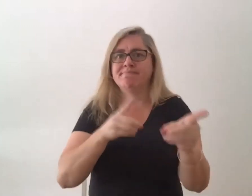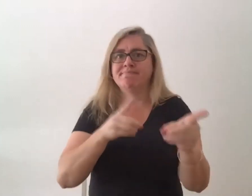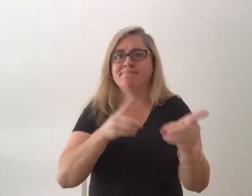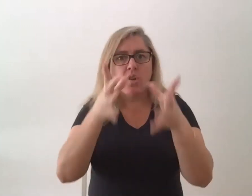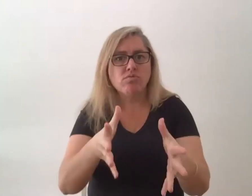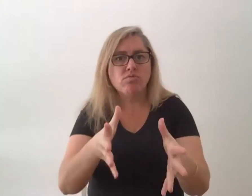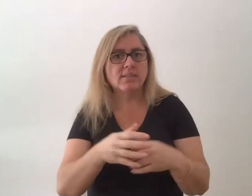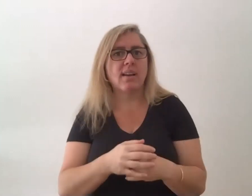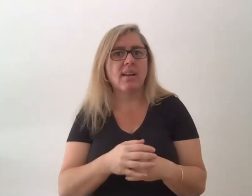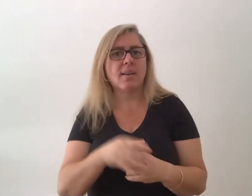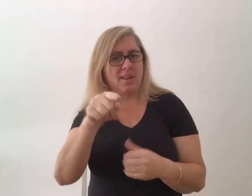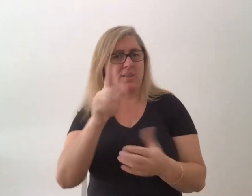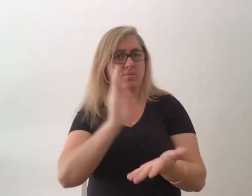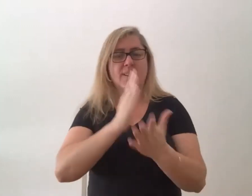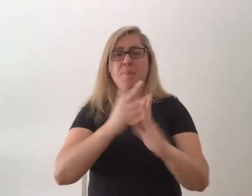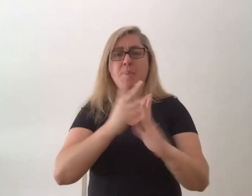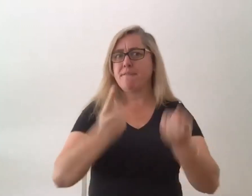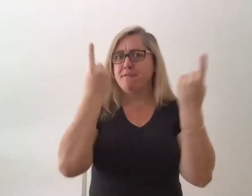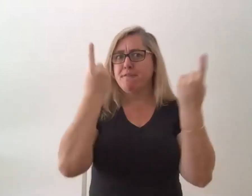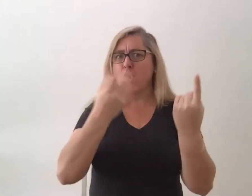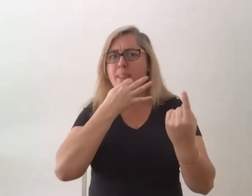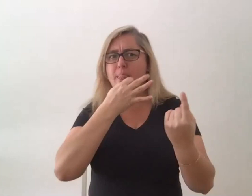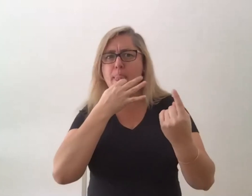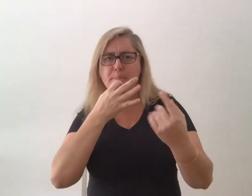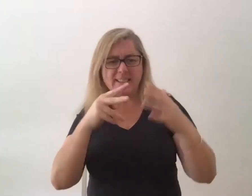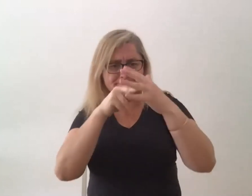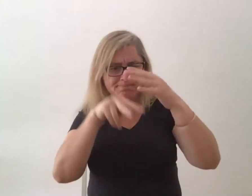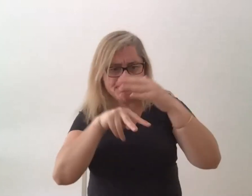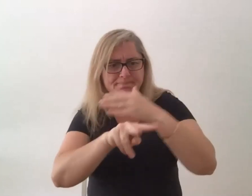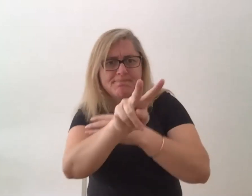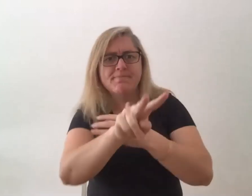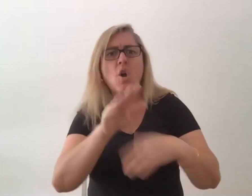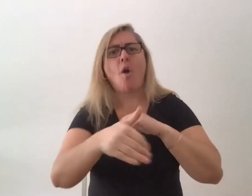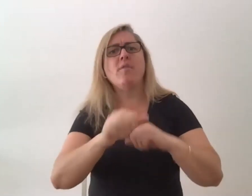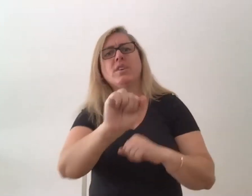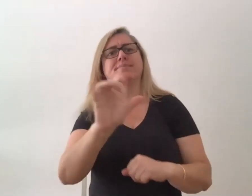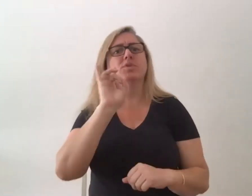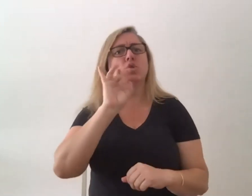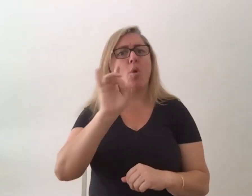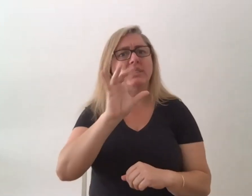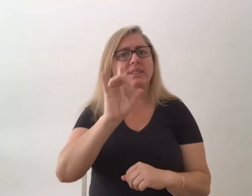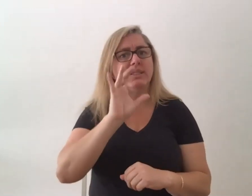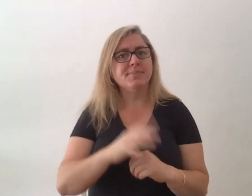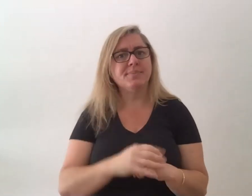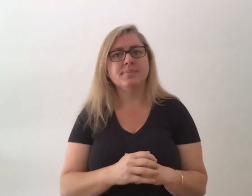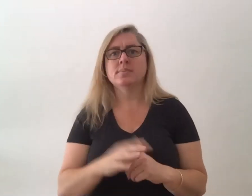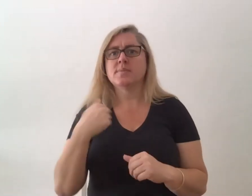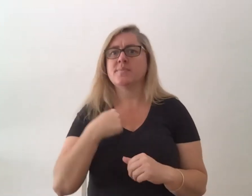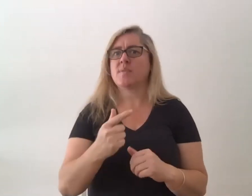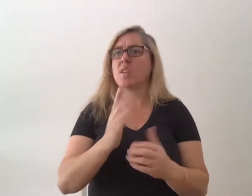But this was sort of my first insight into your comedy. And I'm sure I've missed off many other things on